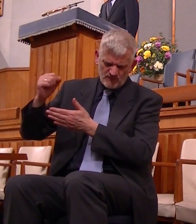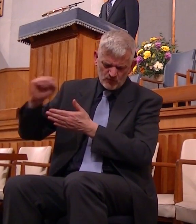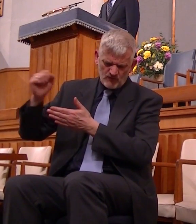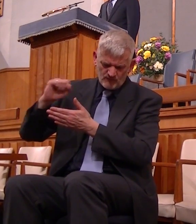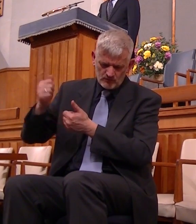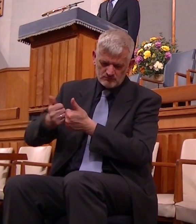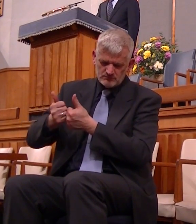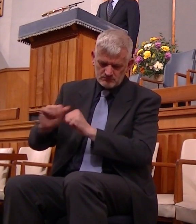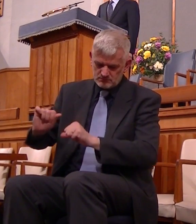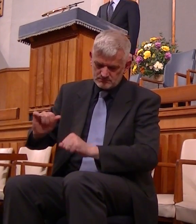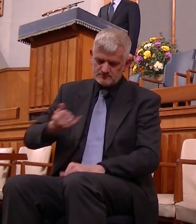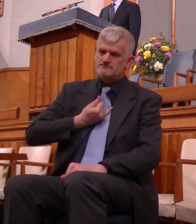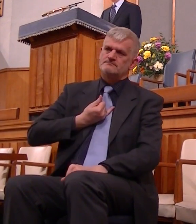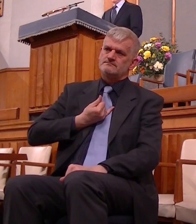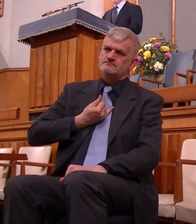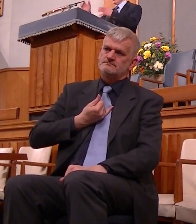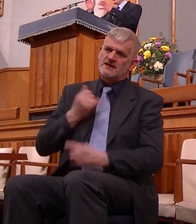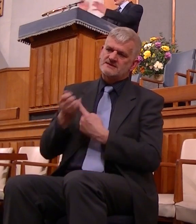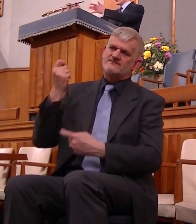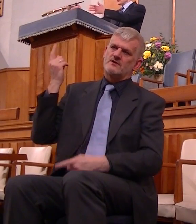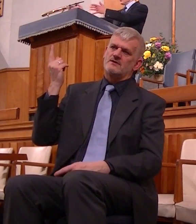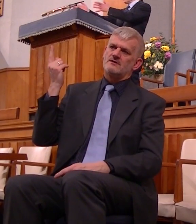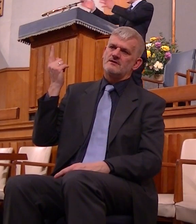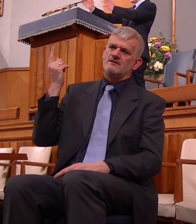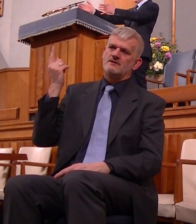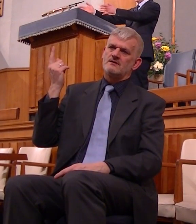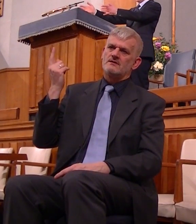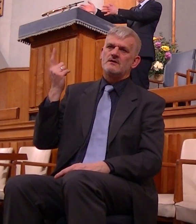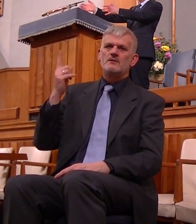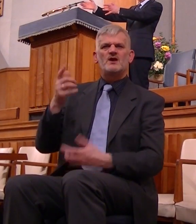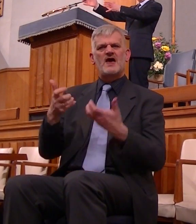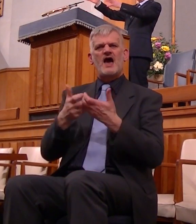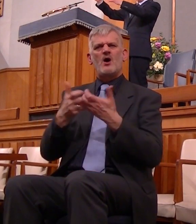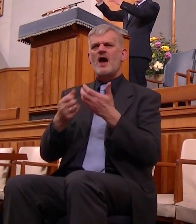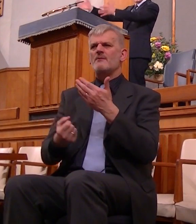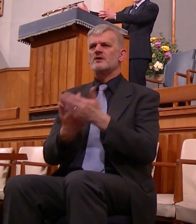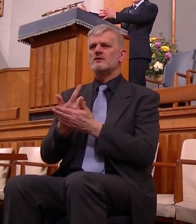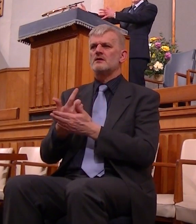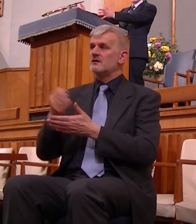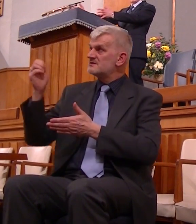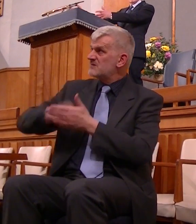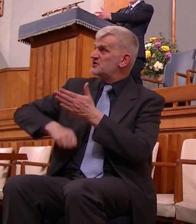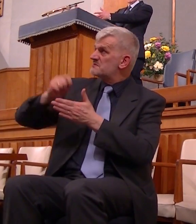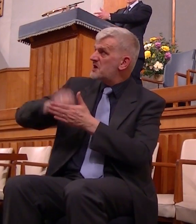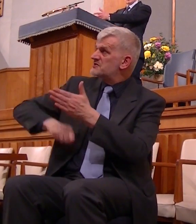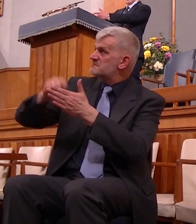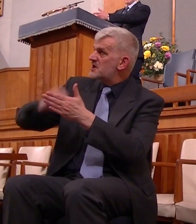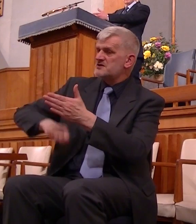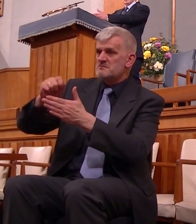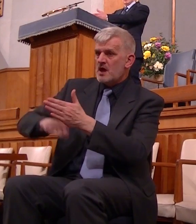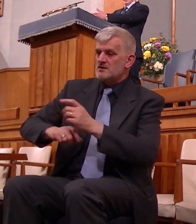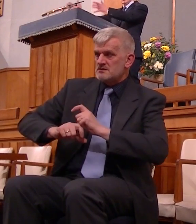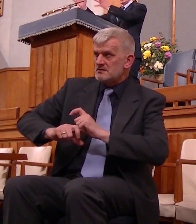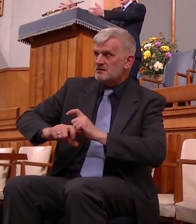how was it that there was severe chastisement punishment or hard things came into a